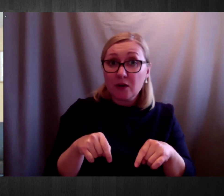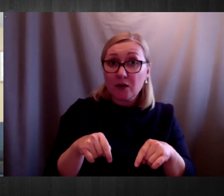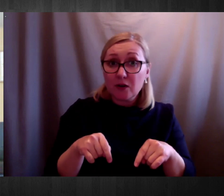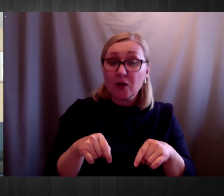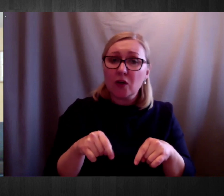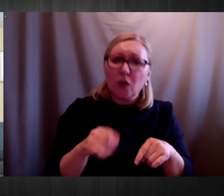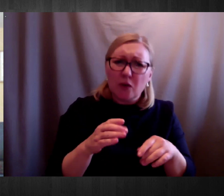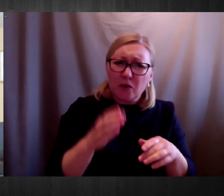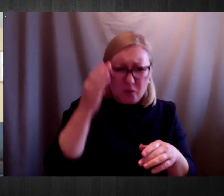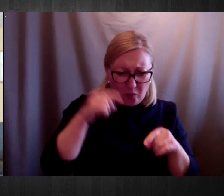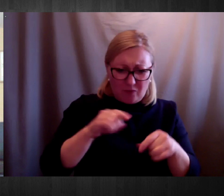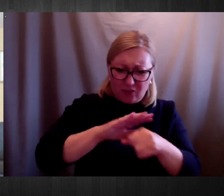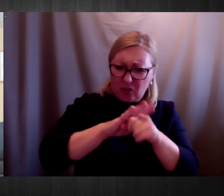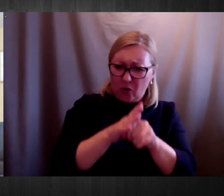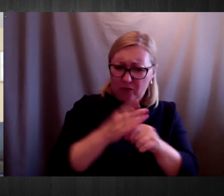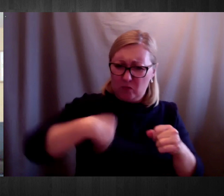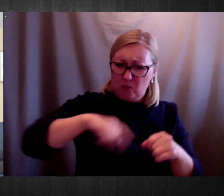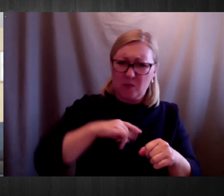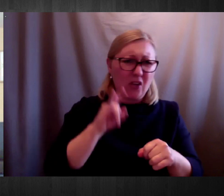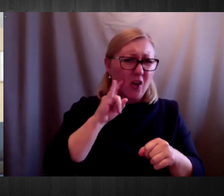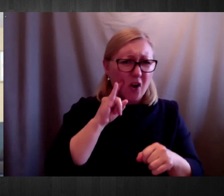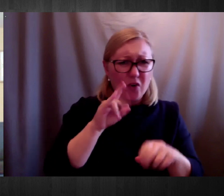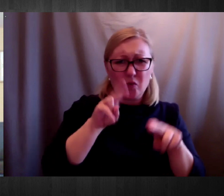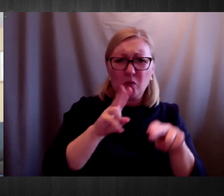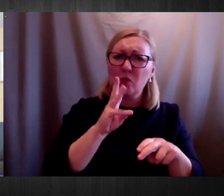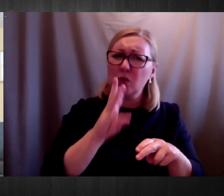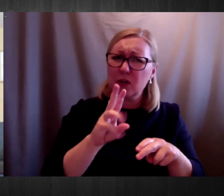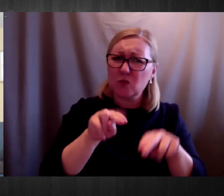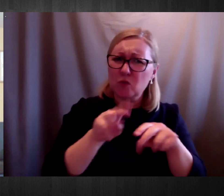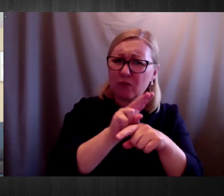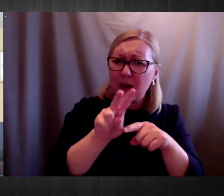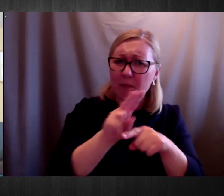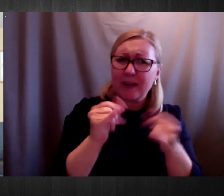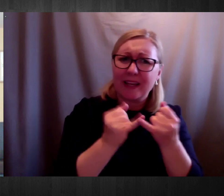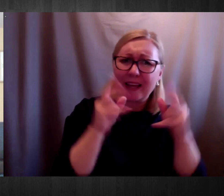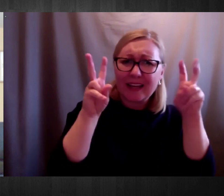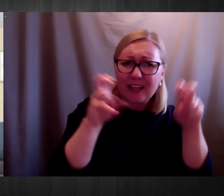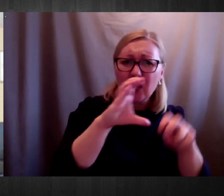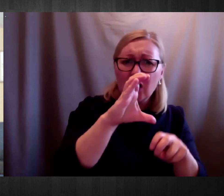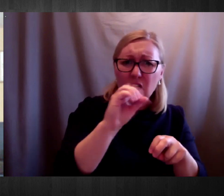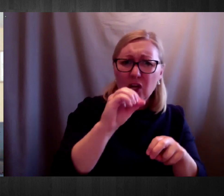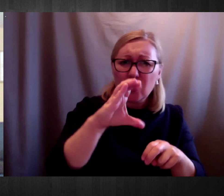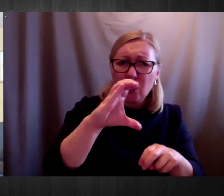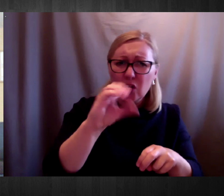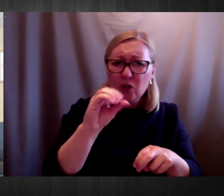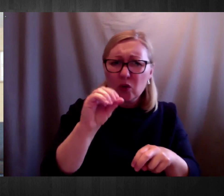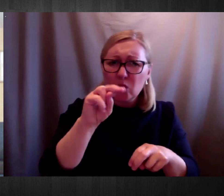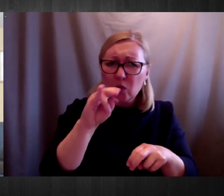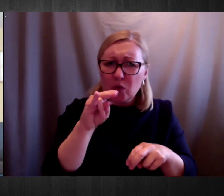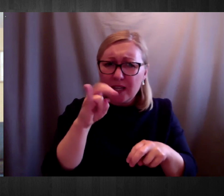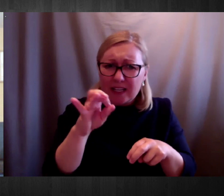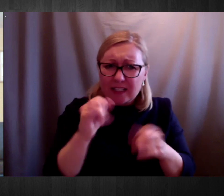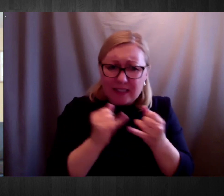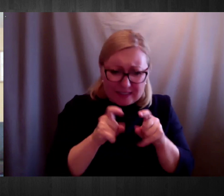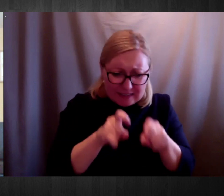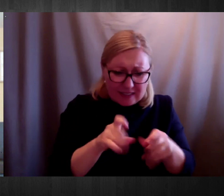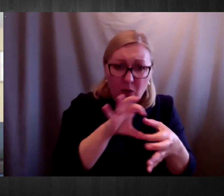and vulnerable. So, we're obviously, that implies that disabled people